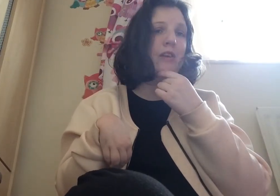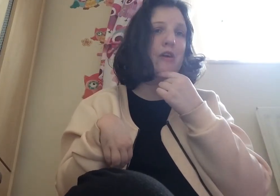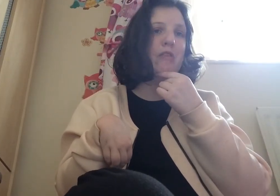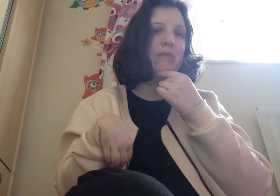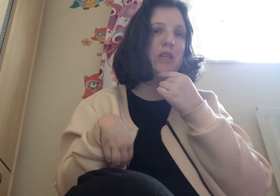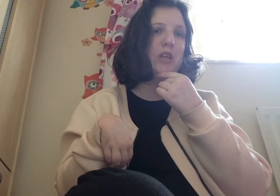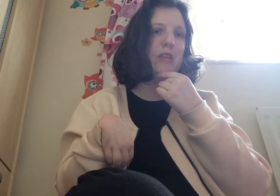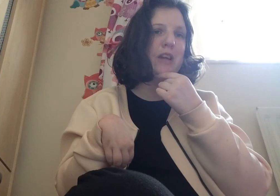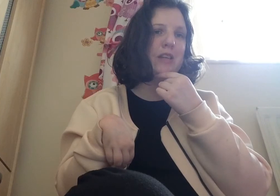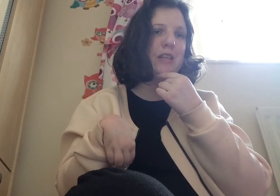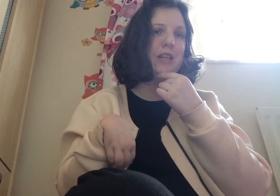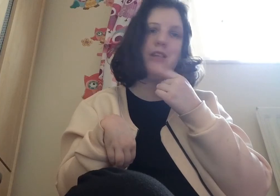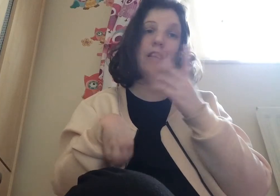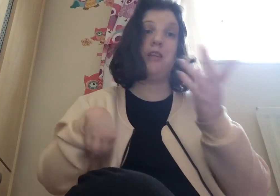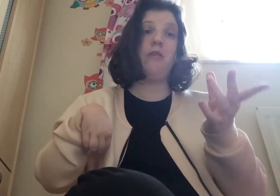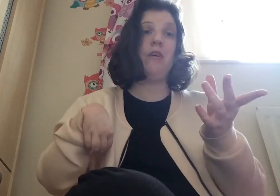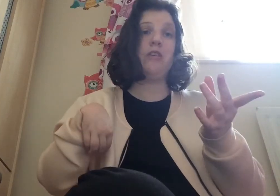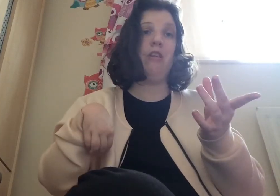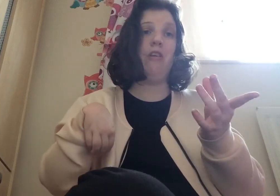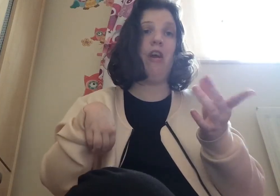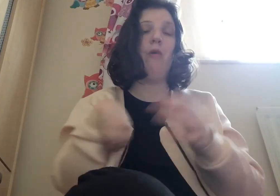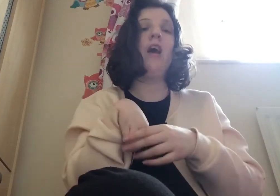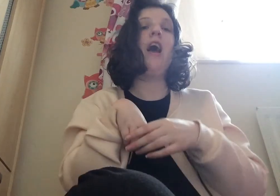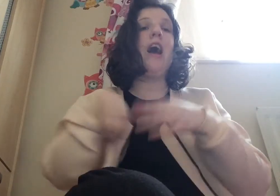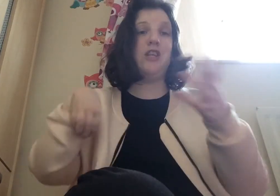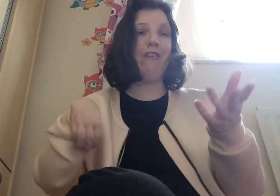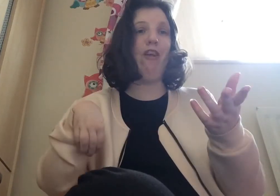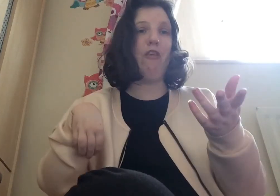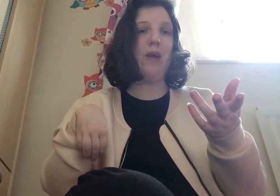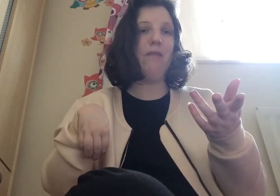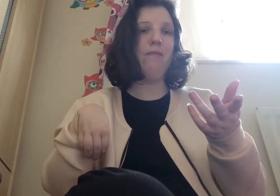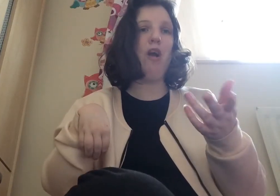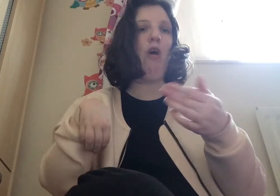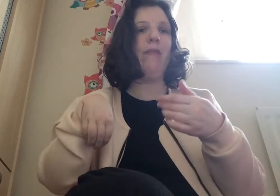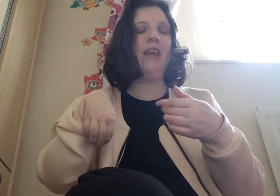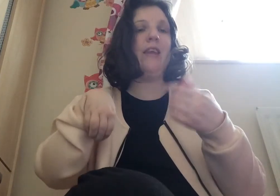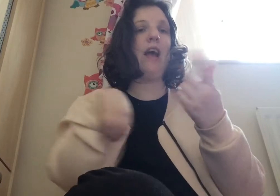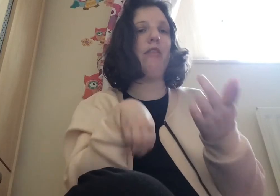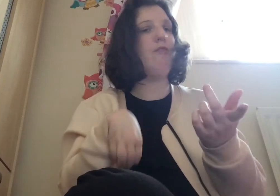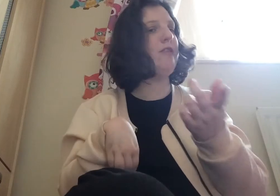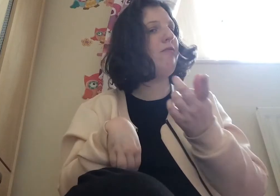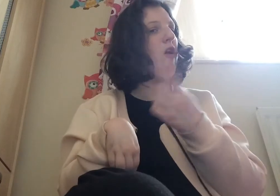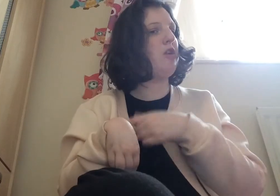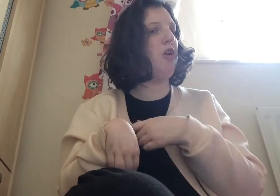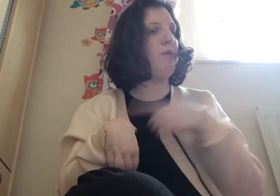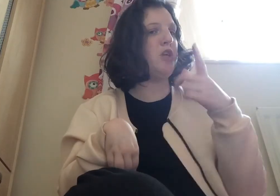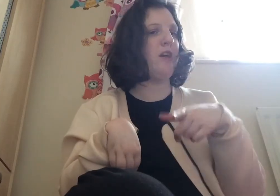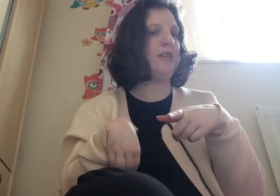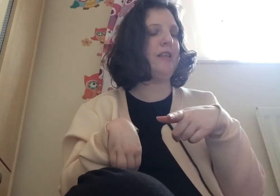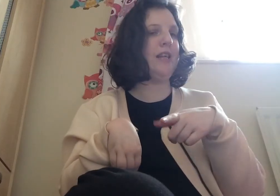of november 2016 so it weren't so long ago and she followed me on the 9th of october 2016